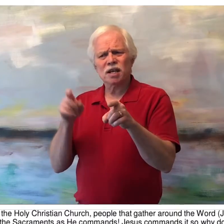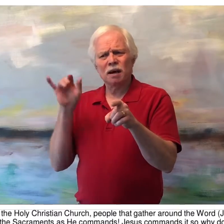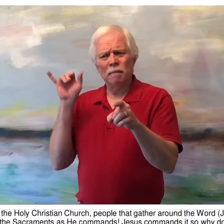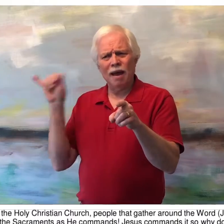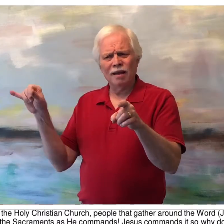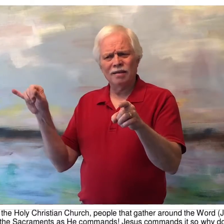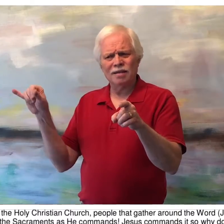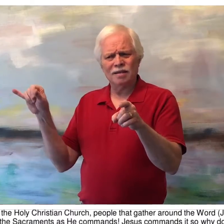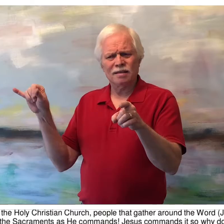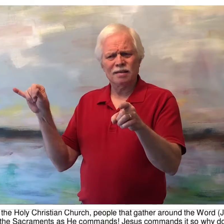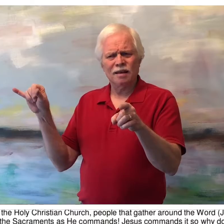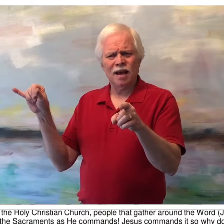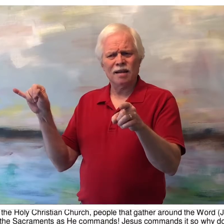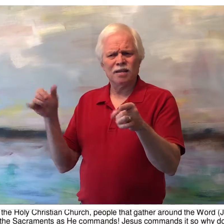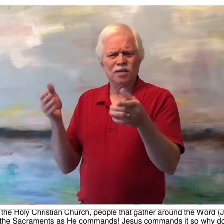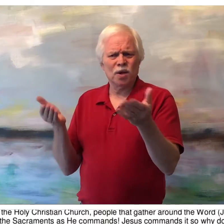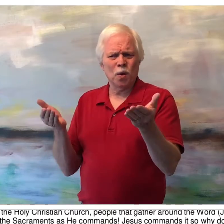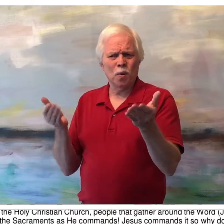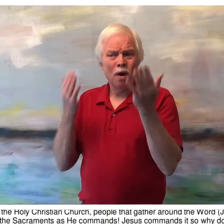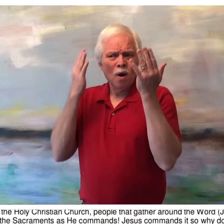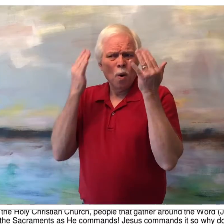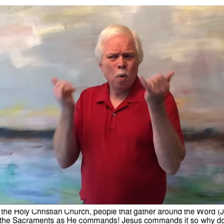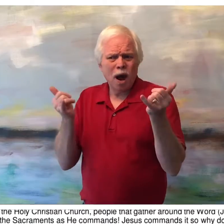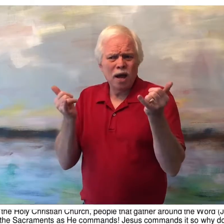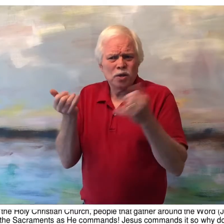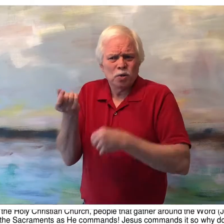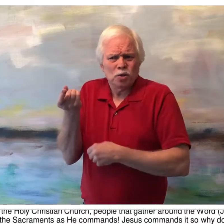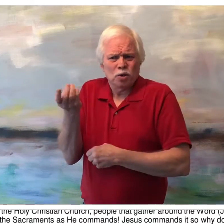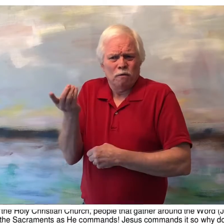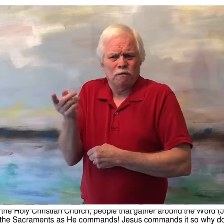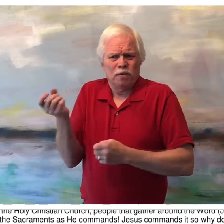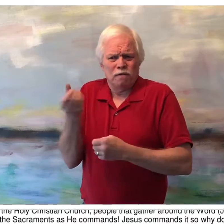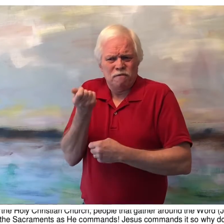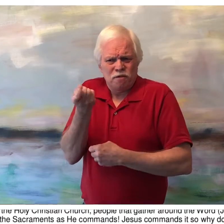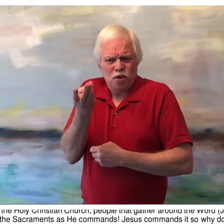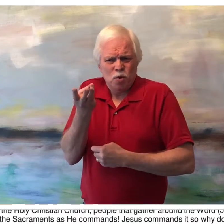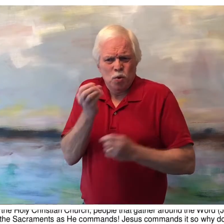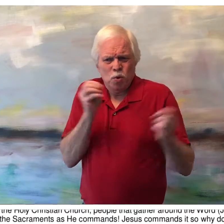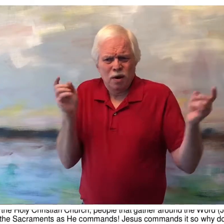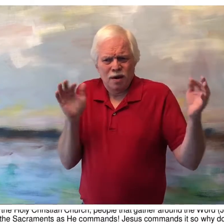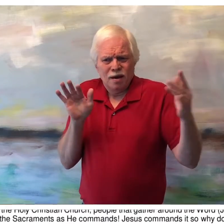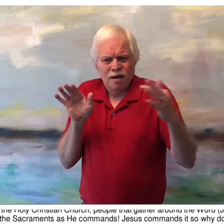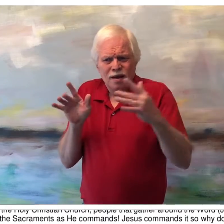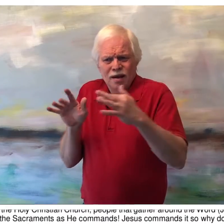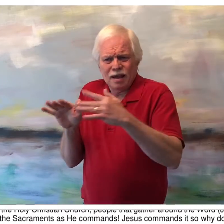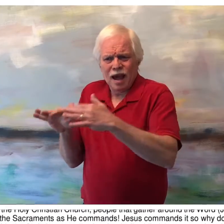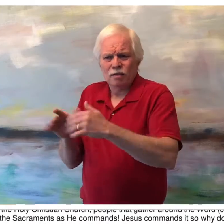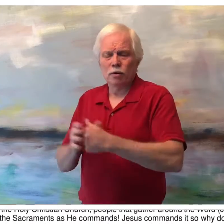commands it. So, why do so few gather?